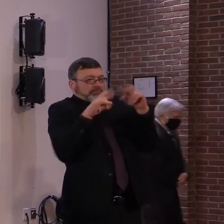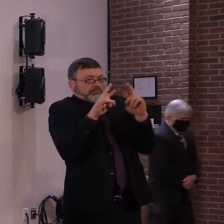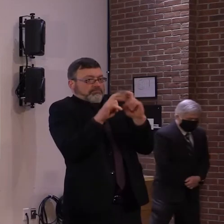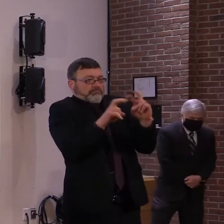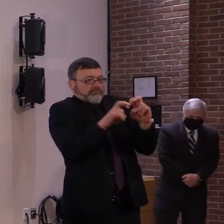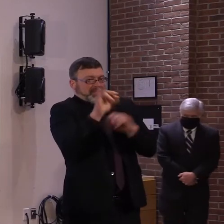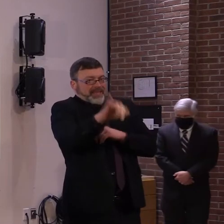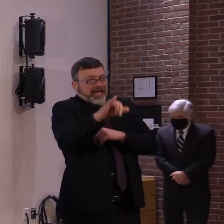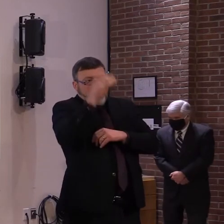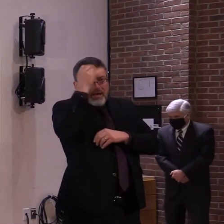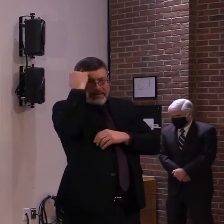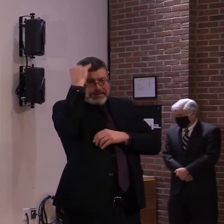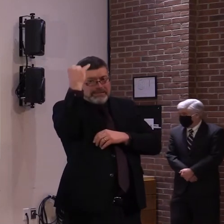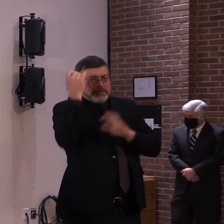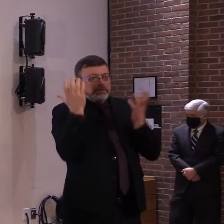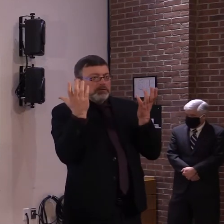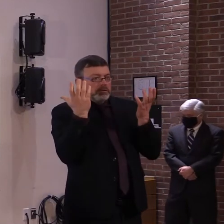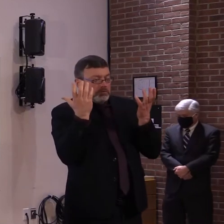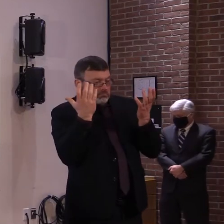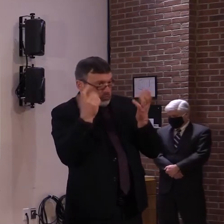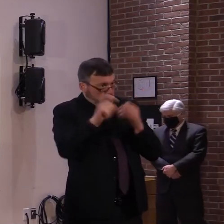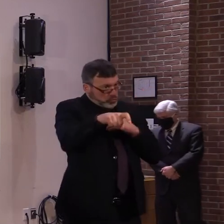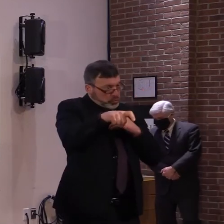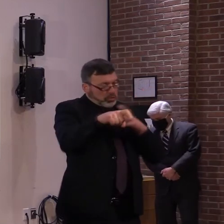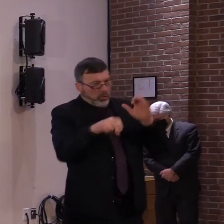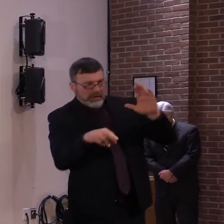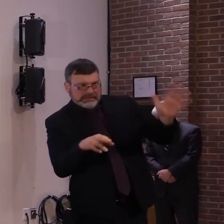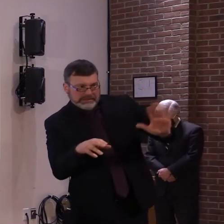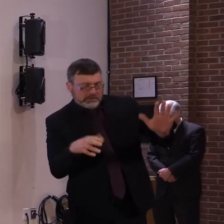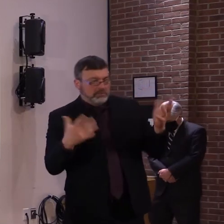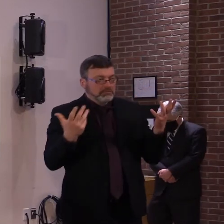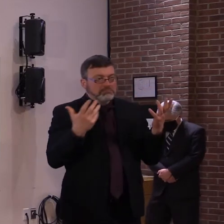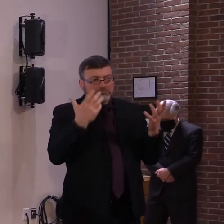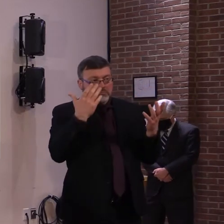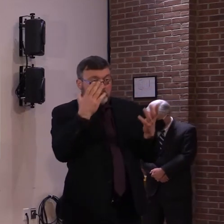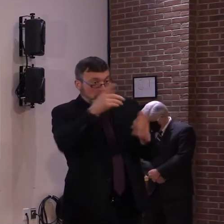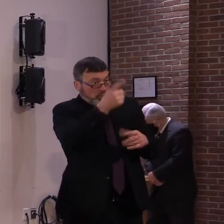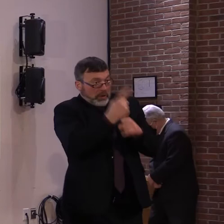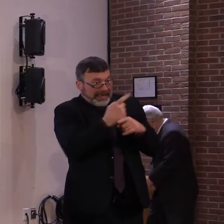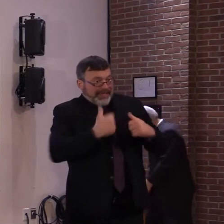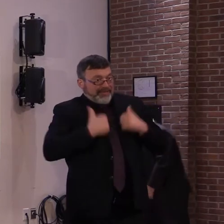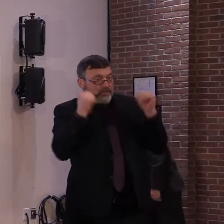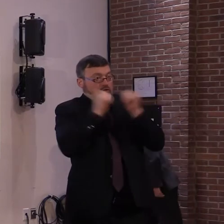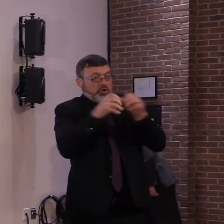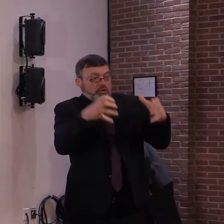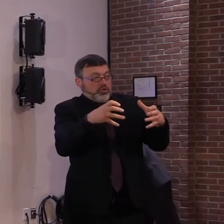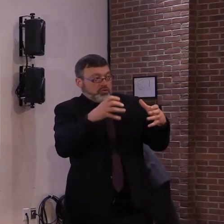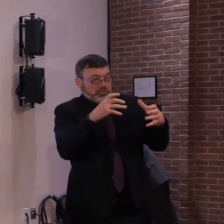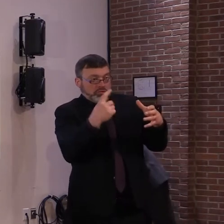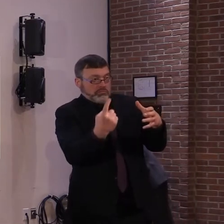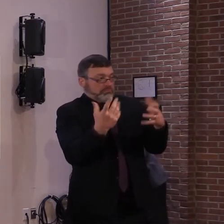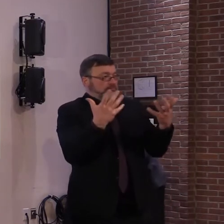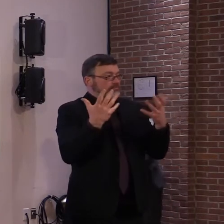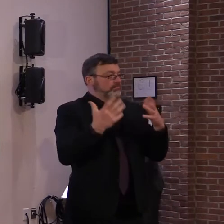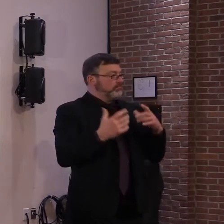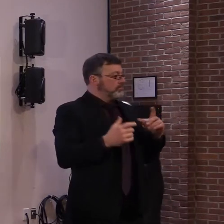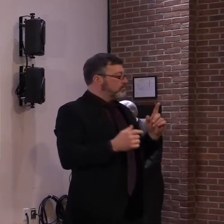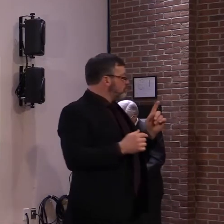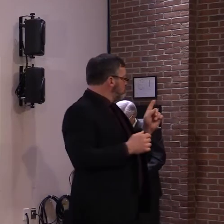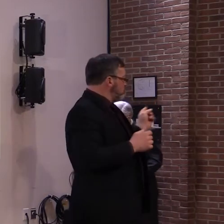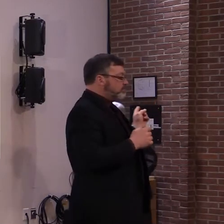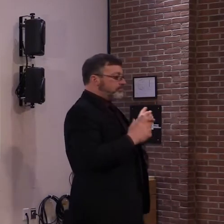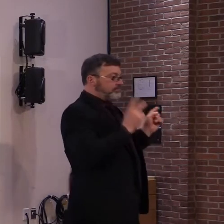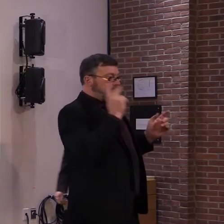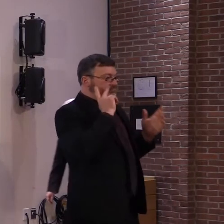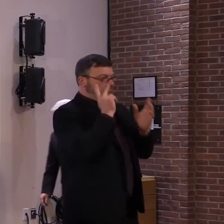Okay. Um, and then I think this would be for, I believe, Secretary Smith. Um, you mentioned you really want people to keep the appointment so the